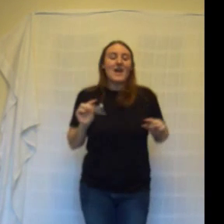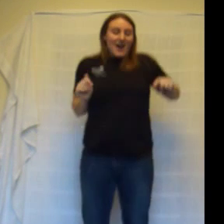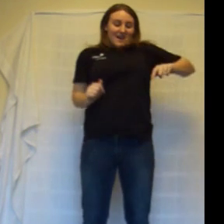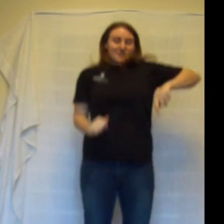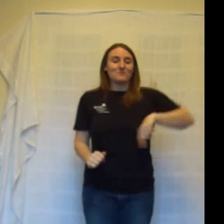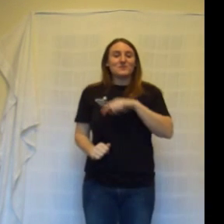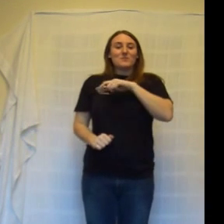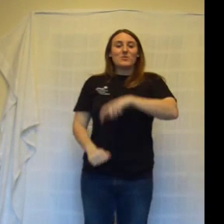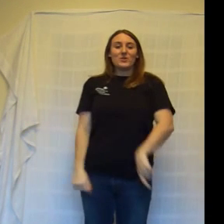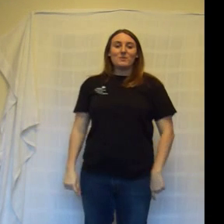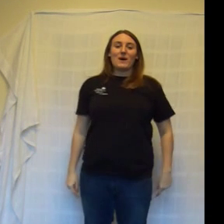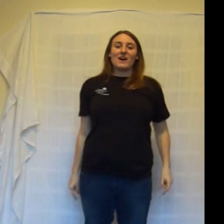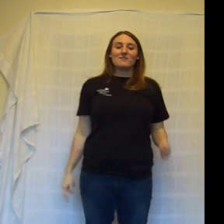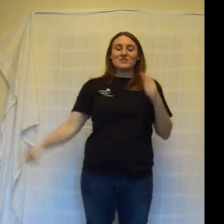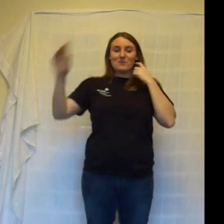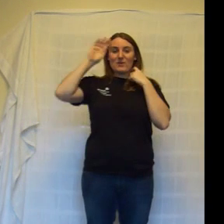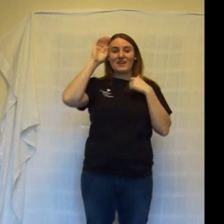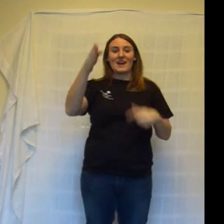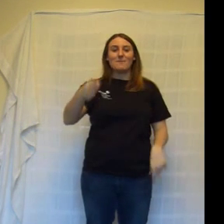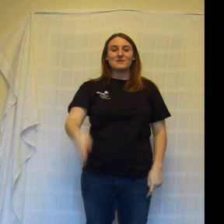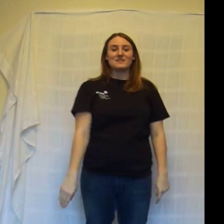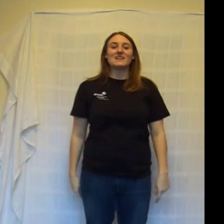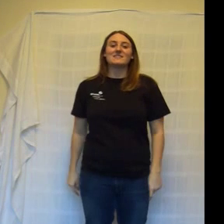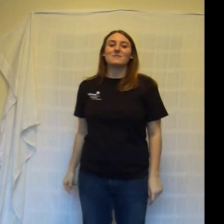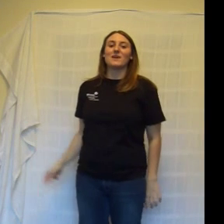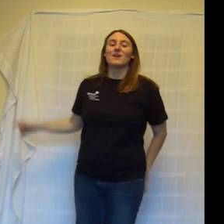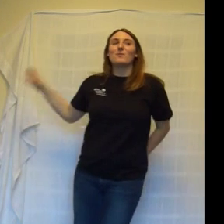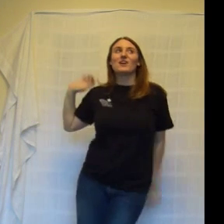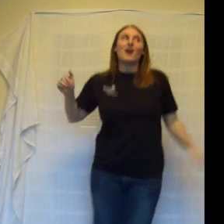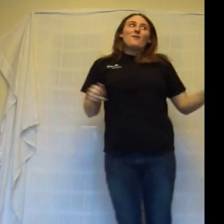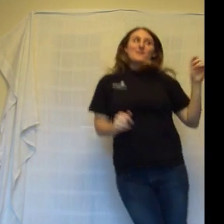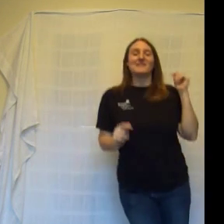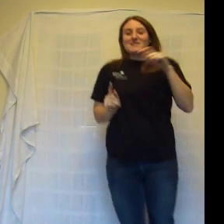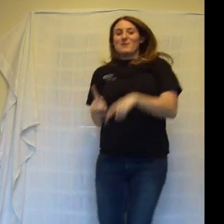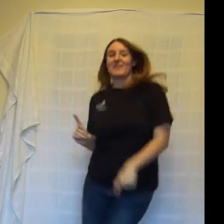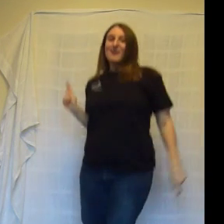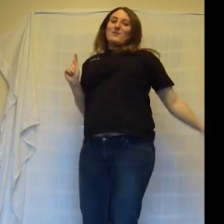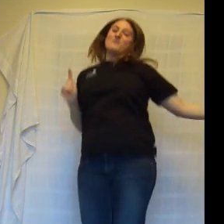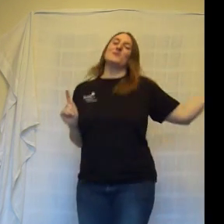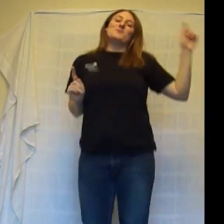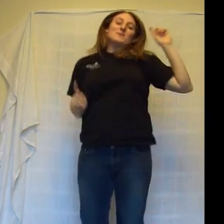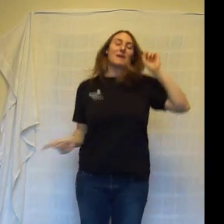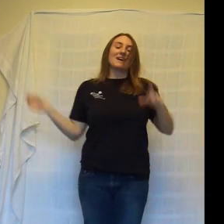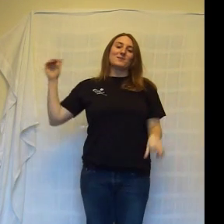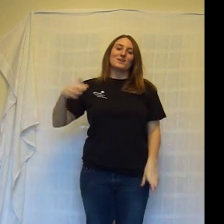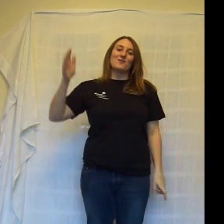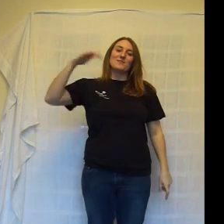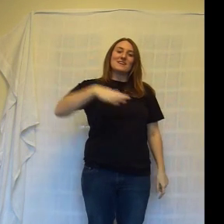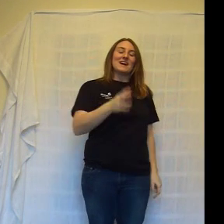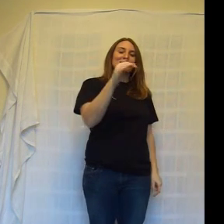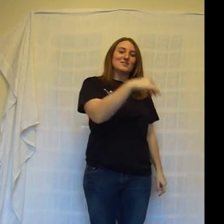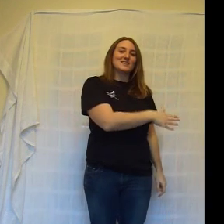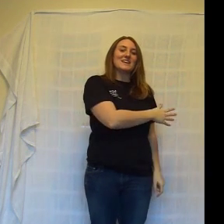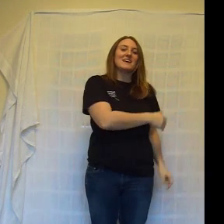I jumped aboard a pirate ship and the captain said to me, we're going this way, that way, forward, forward, forward, over the Irish Sea.